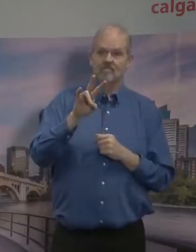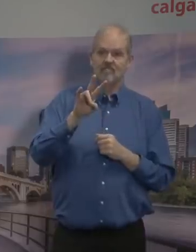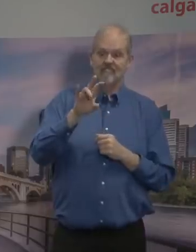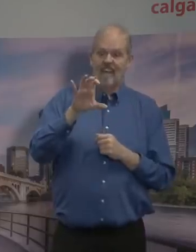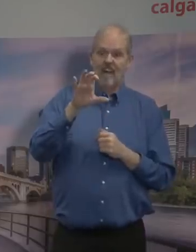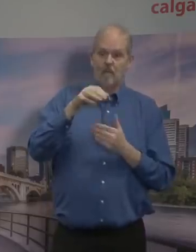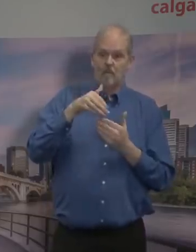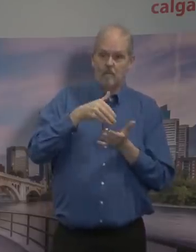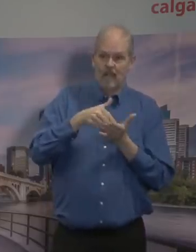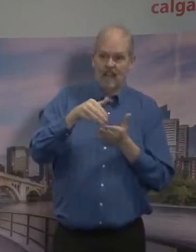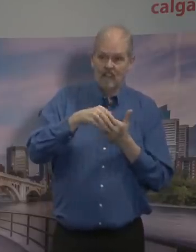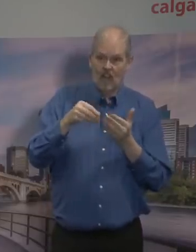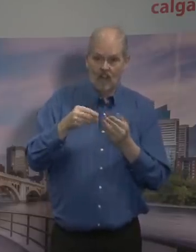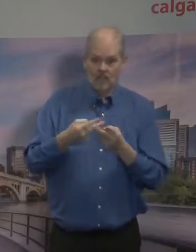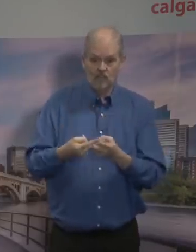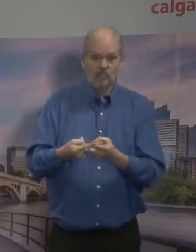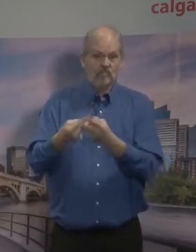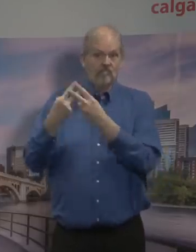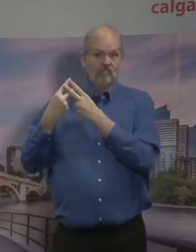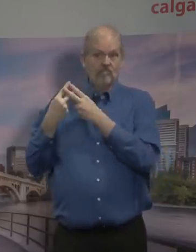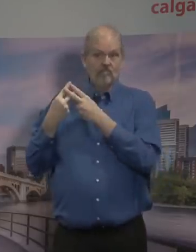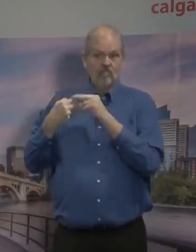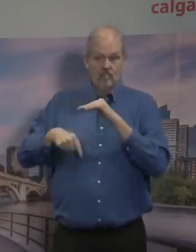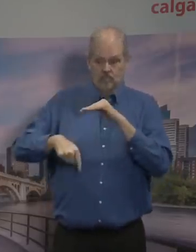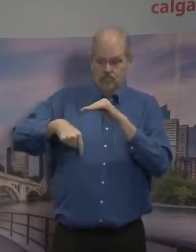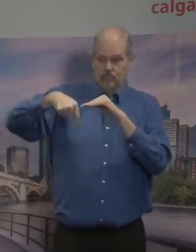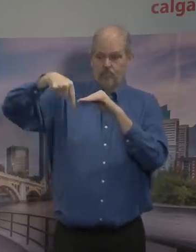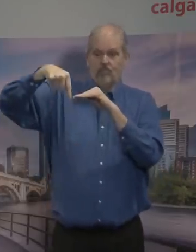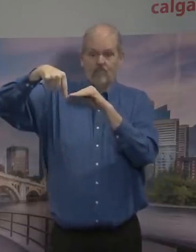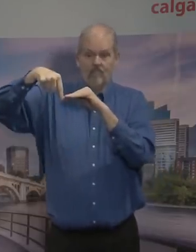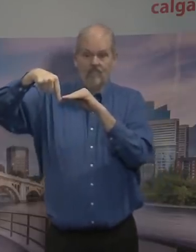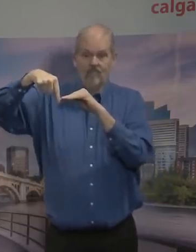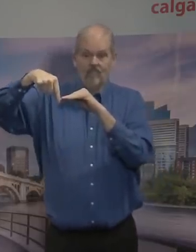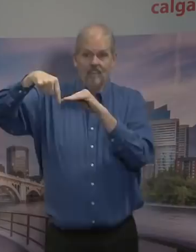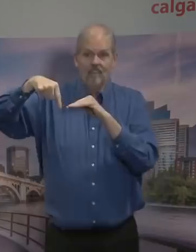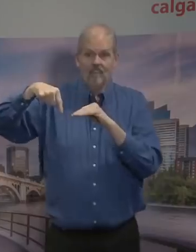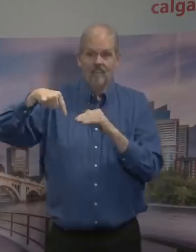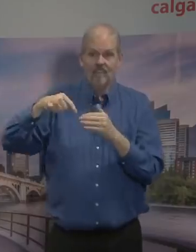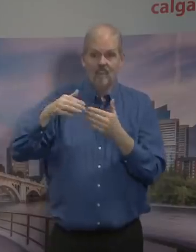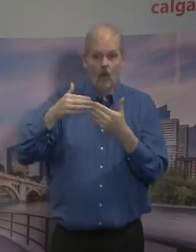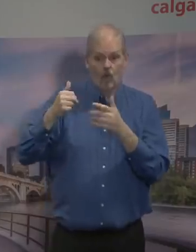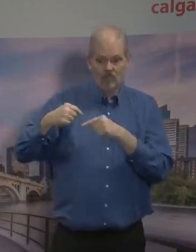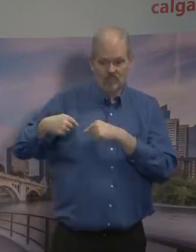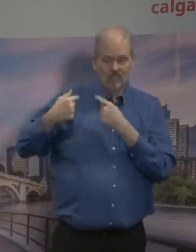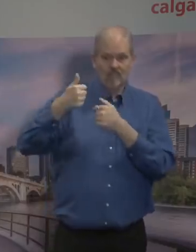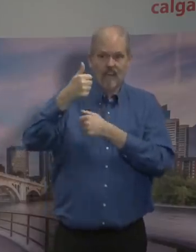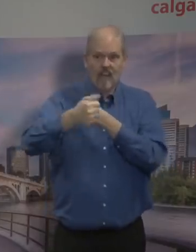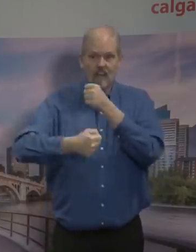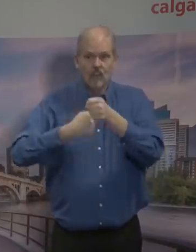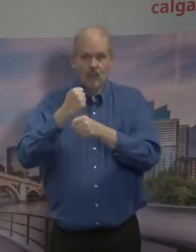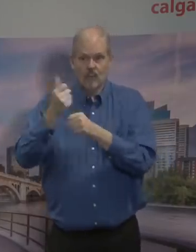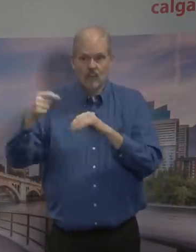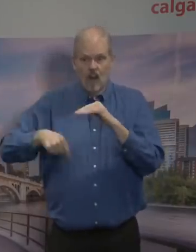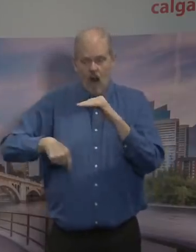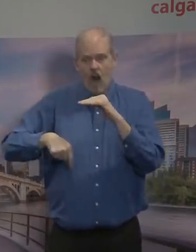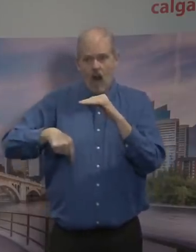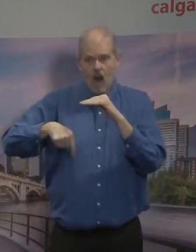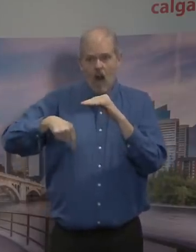returned to the taxpayers. Since I became mayor almost 10 years ago, we've cut more than a half a billion dollars in debt.